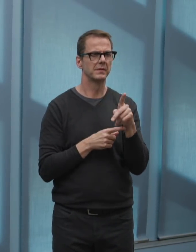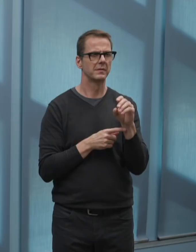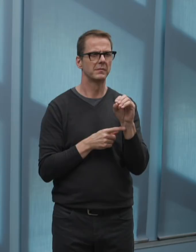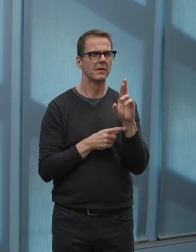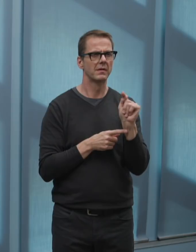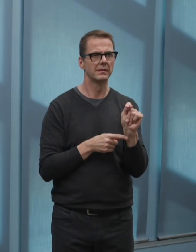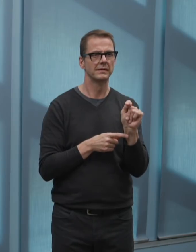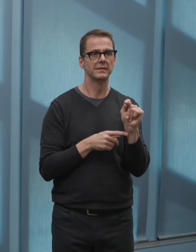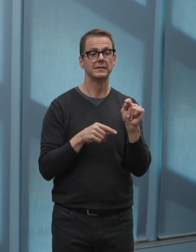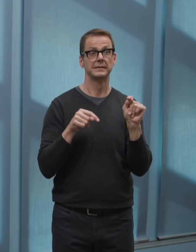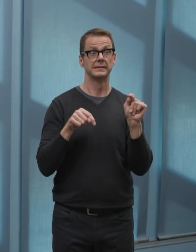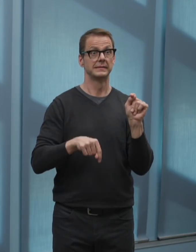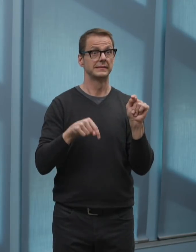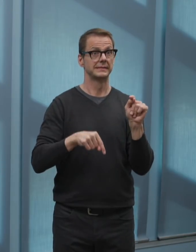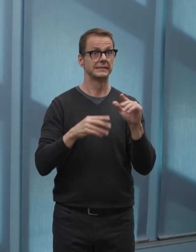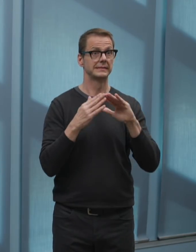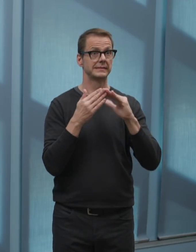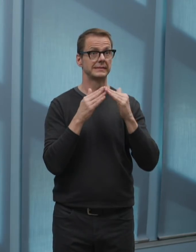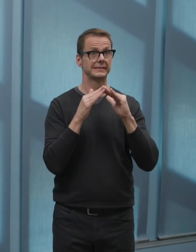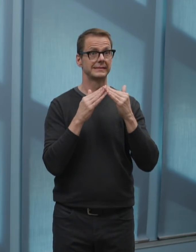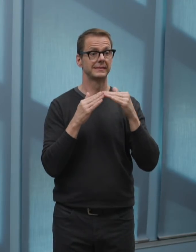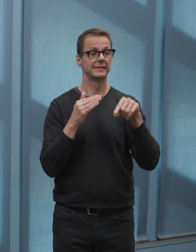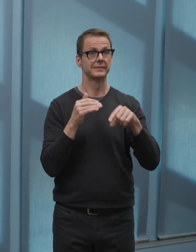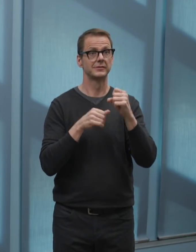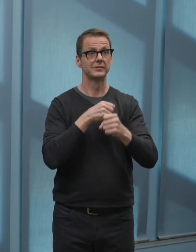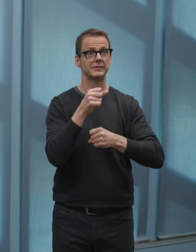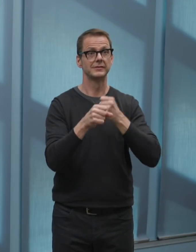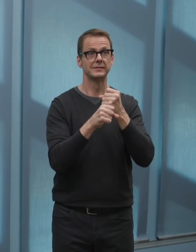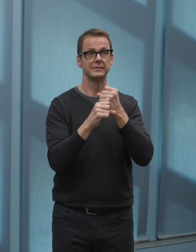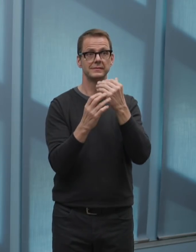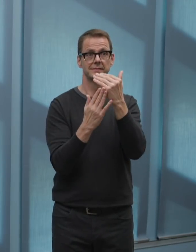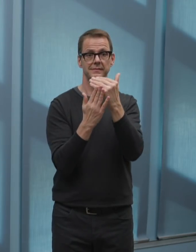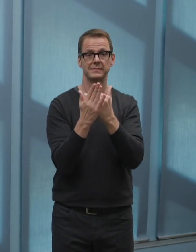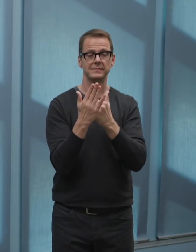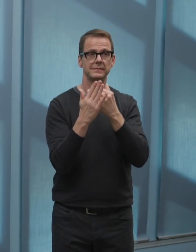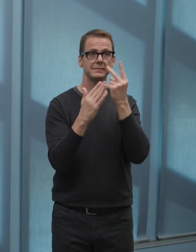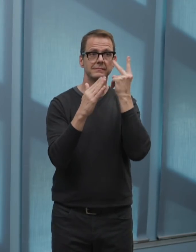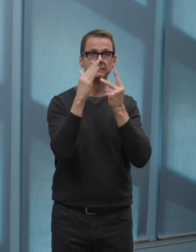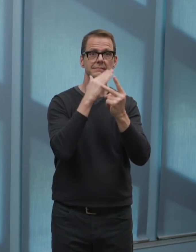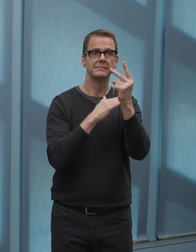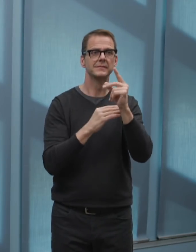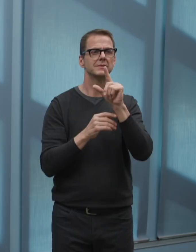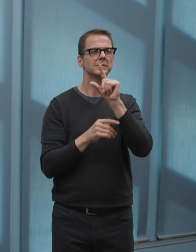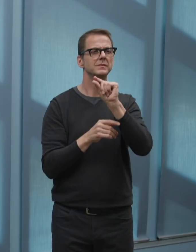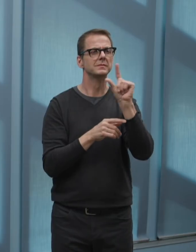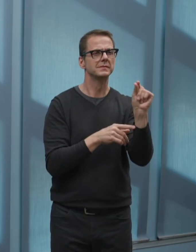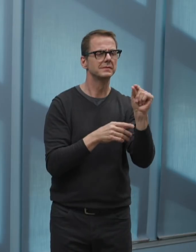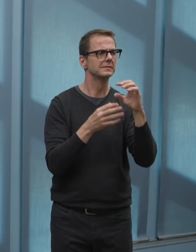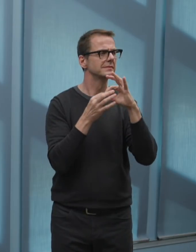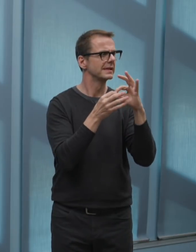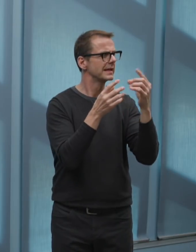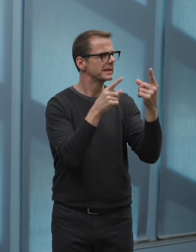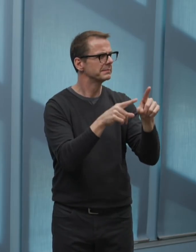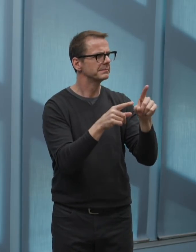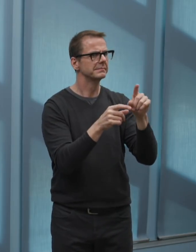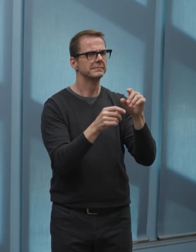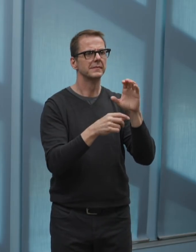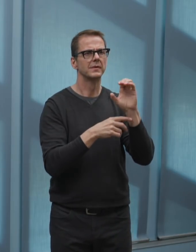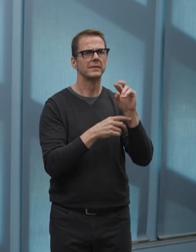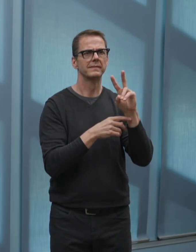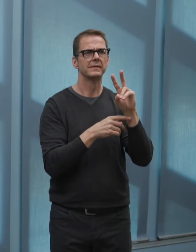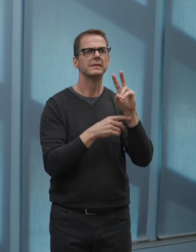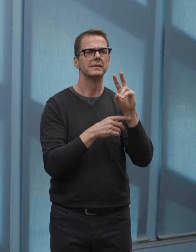Please remember that at this stage there are recommendations council will need to discuss these reports and those decisions will be